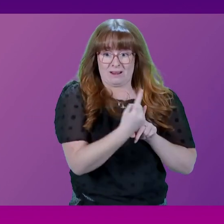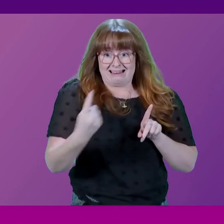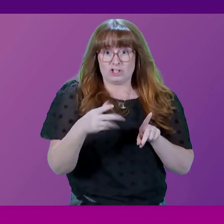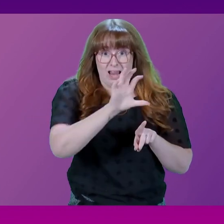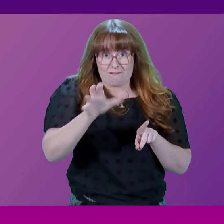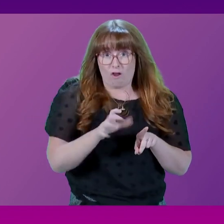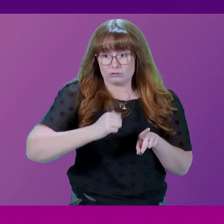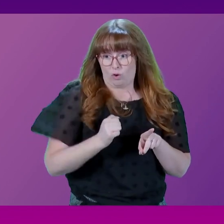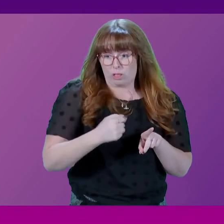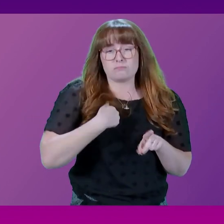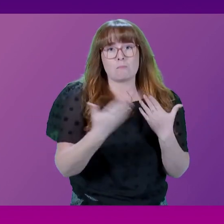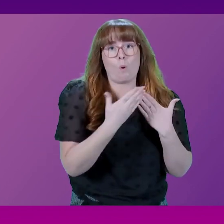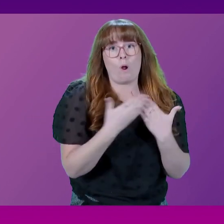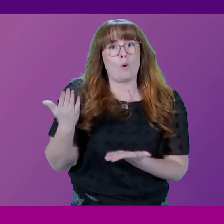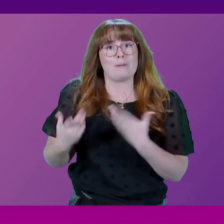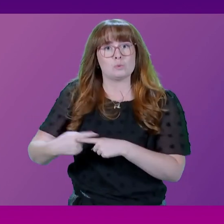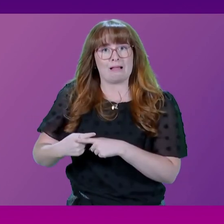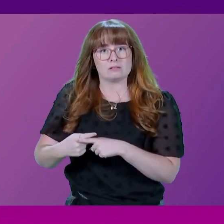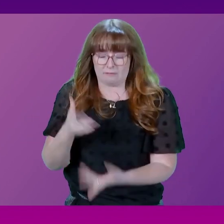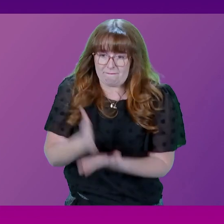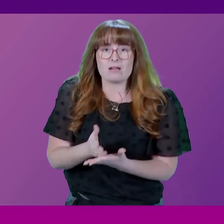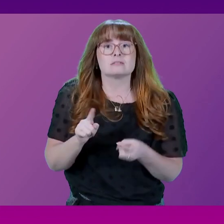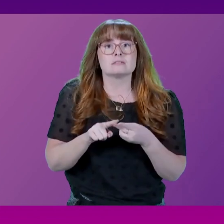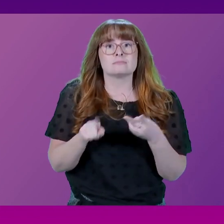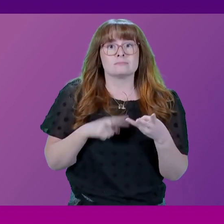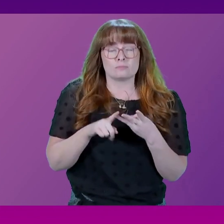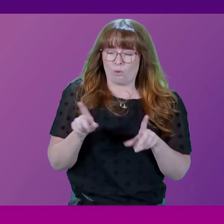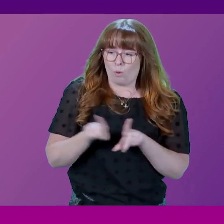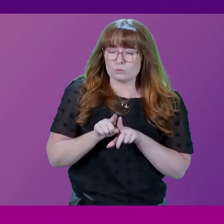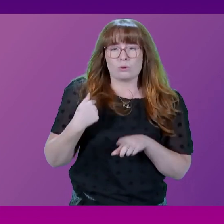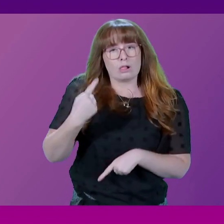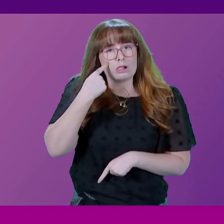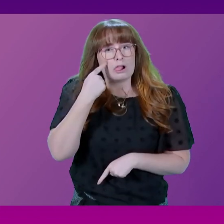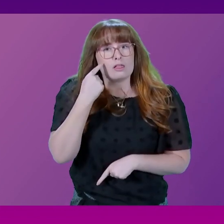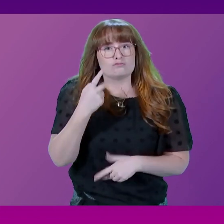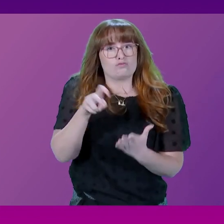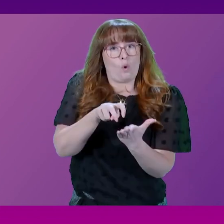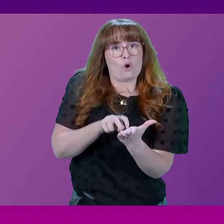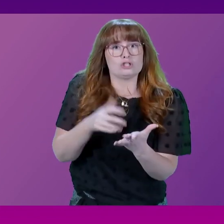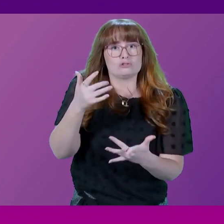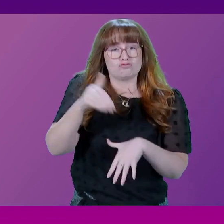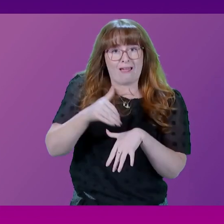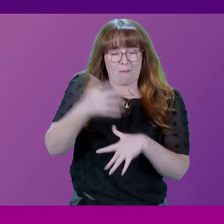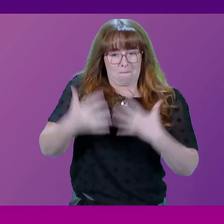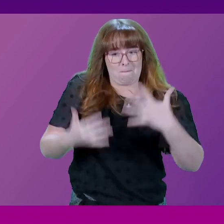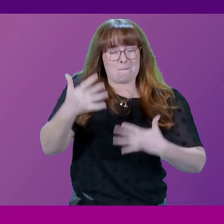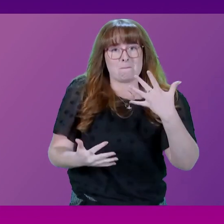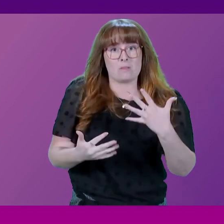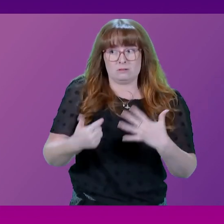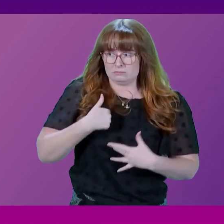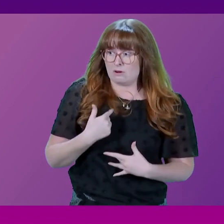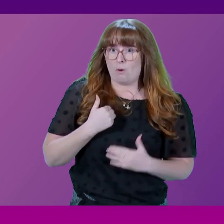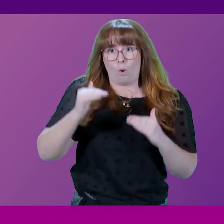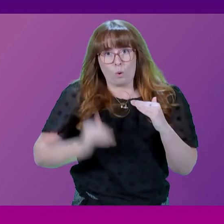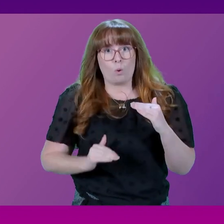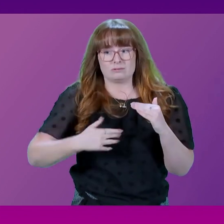Scotland than England. Fact. Of course, when we look at recorded crime levels, they are at one of their